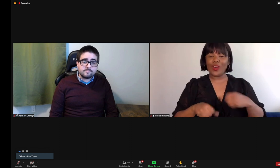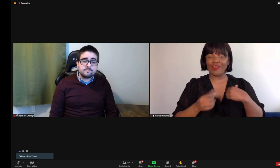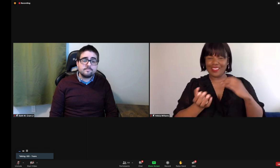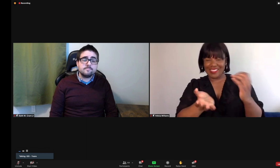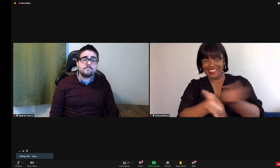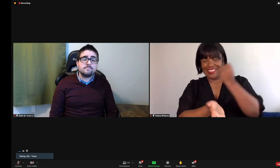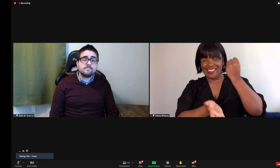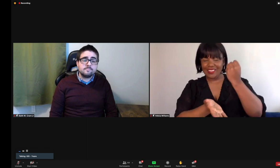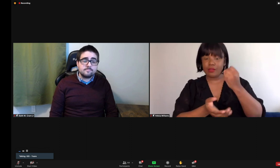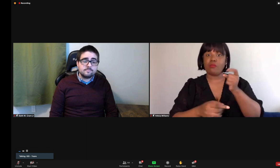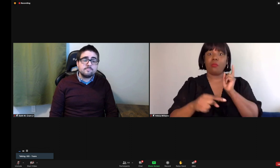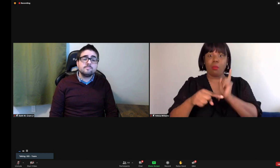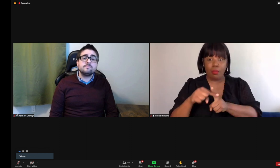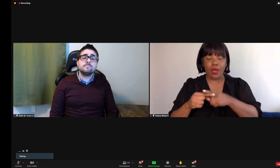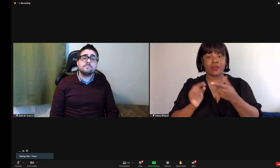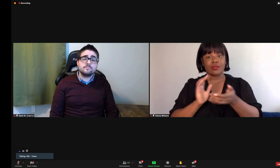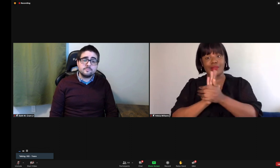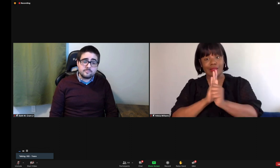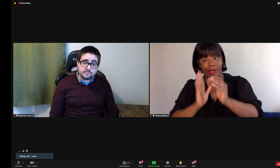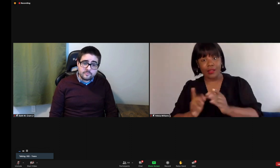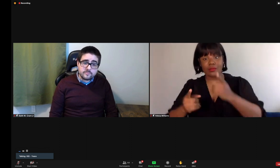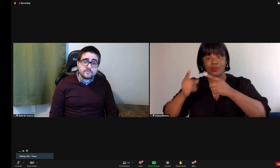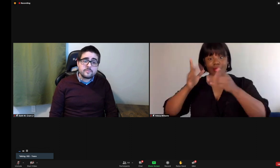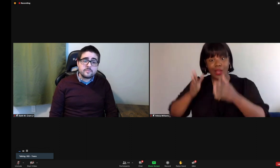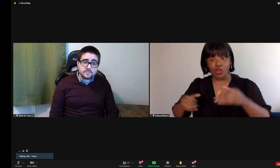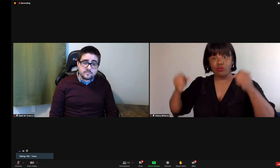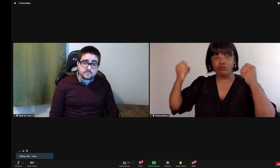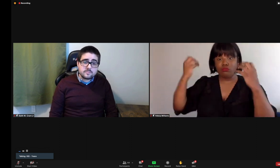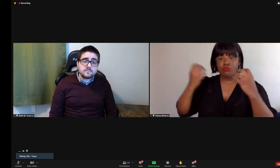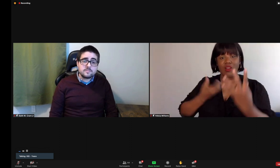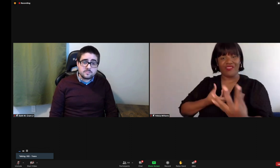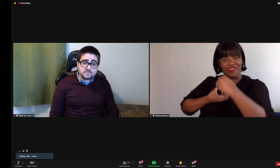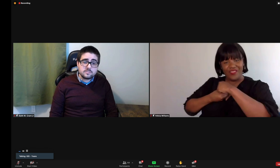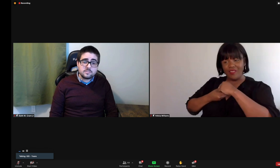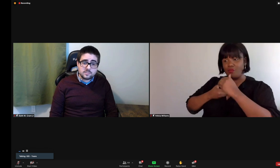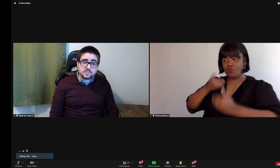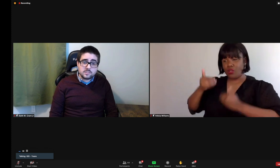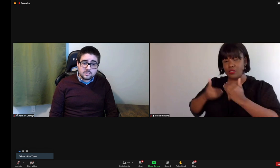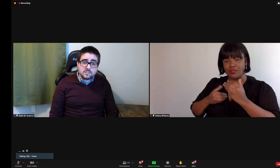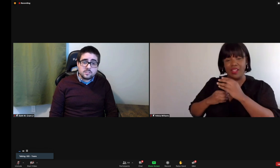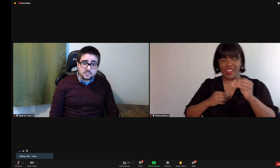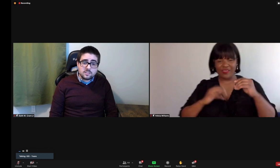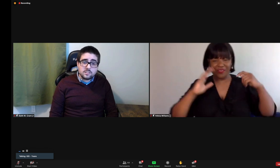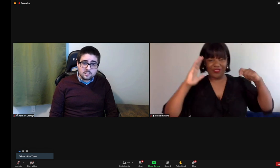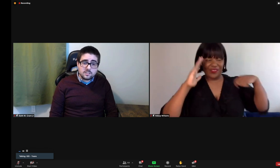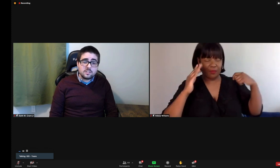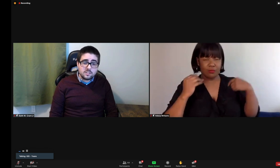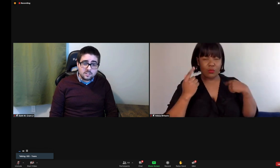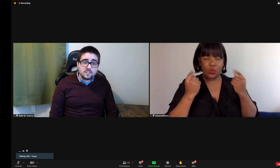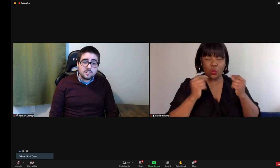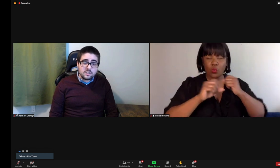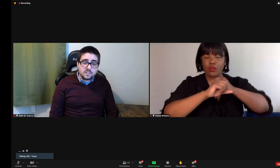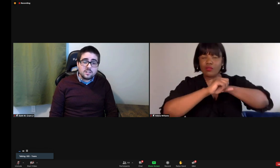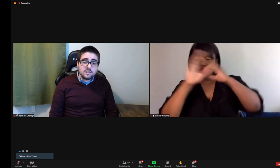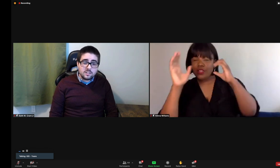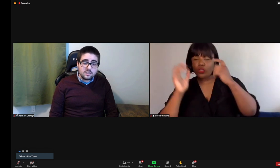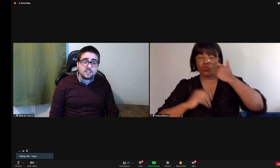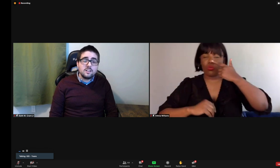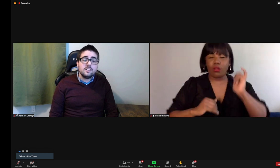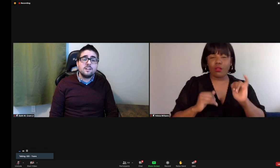have now where we can capitalize on that opportunity. And we also have skilled signers who are part of the translation process. And we're